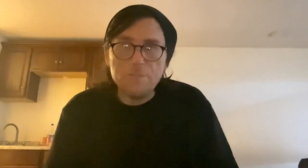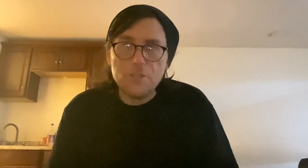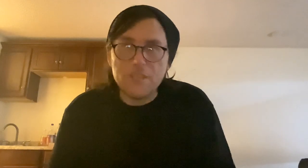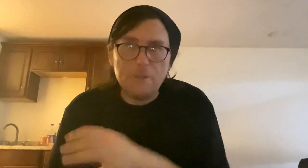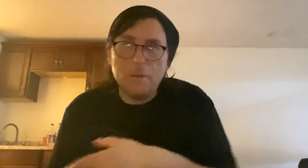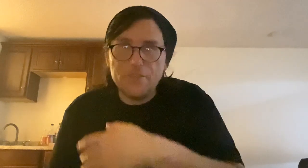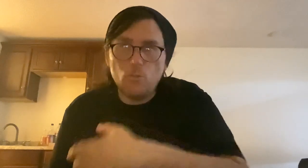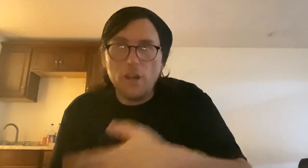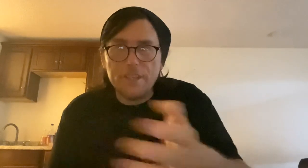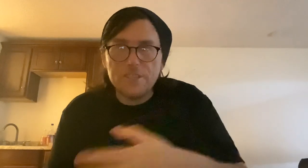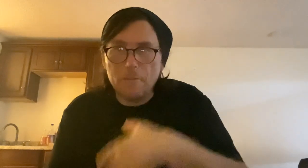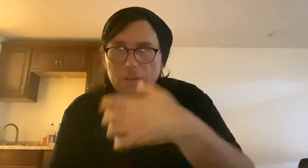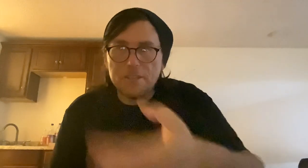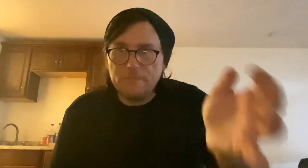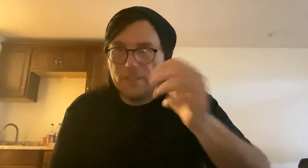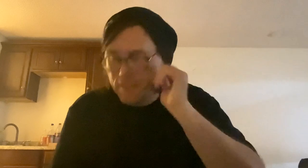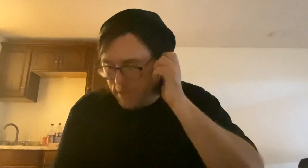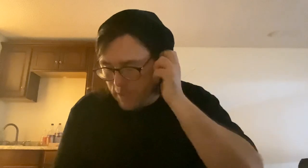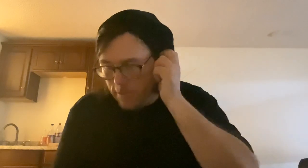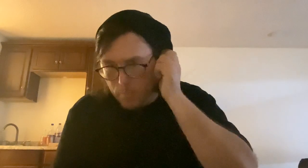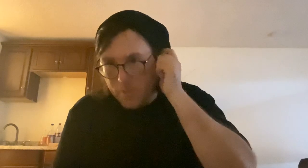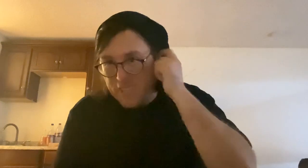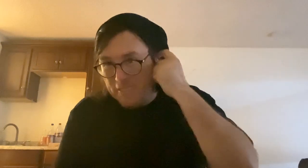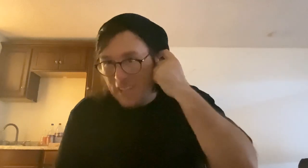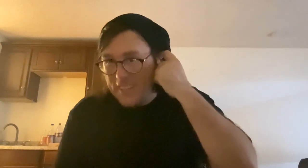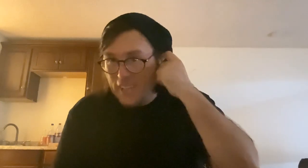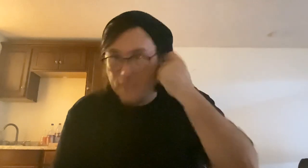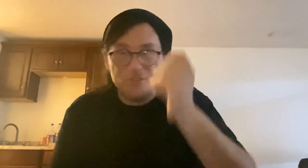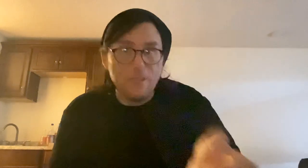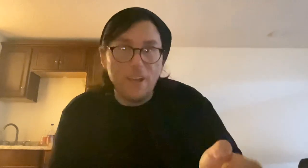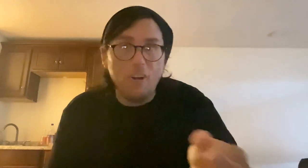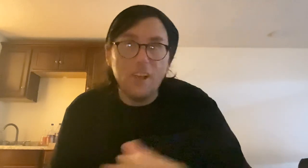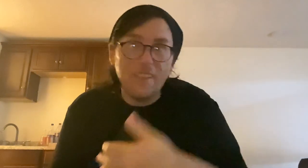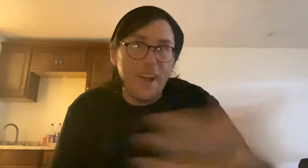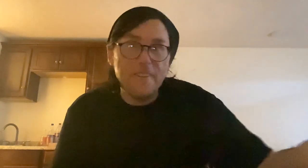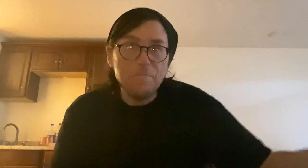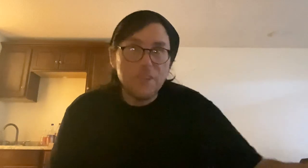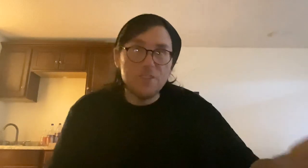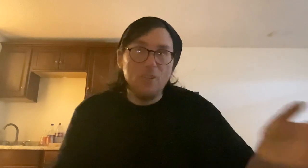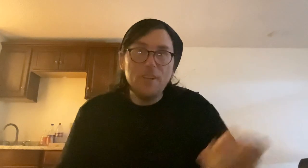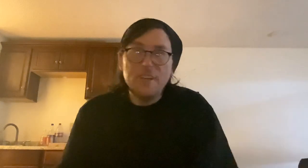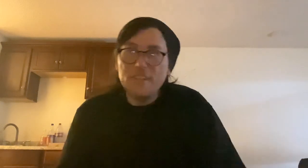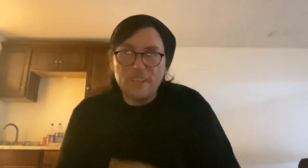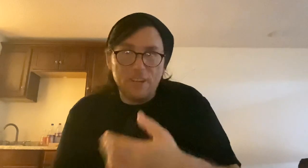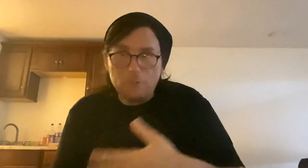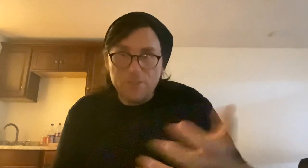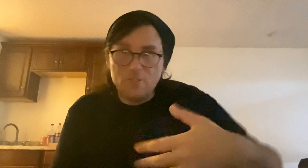submissions every month to all these companies. Fill out the forms and stuff like that. You can do that all online. So, you know, when you start